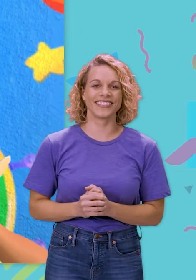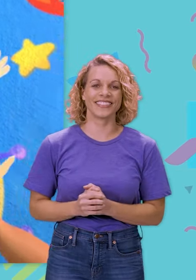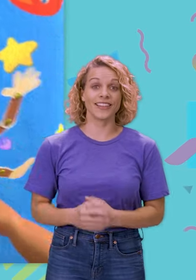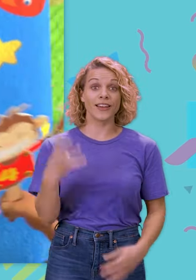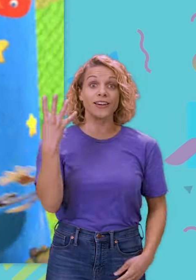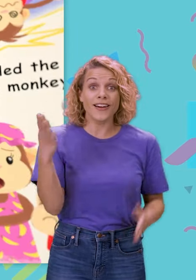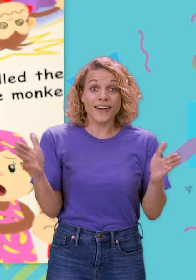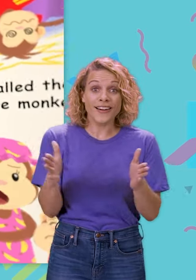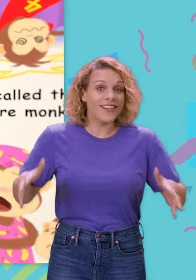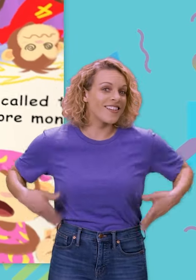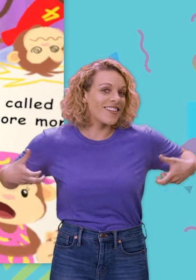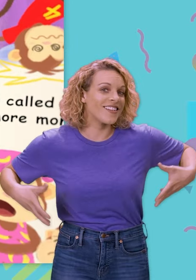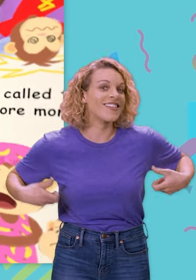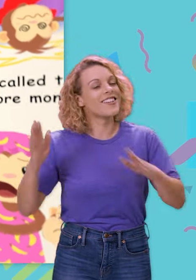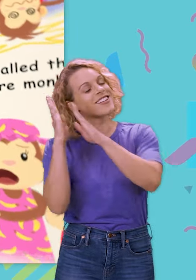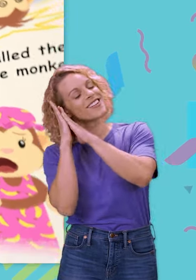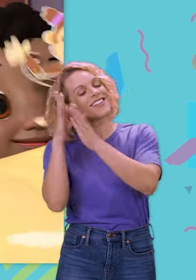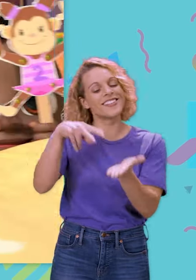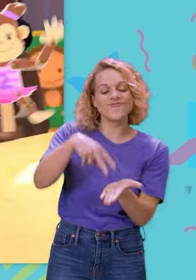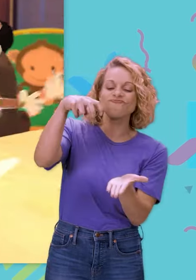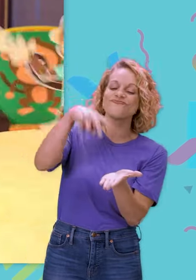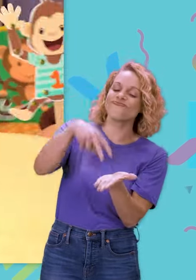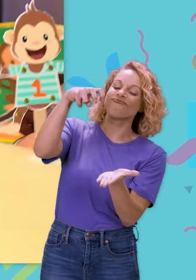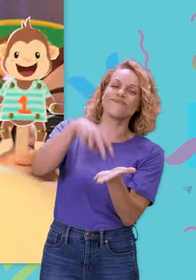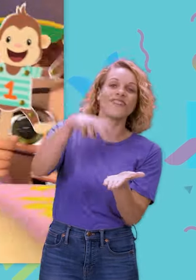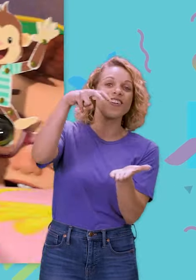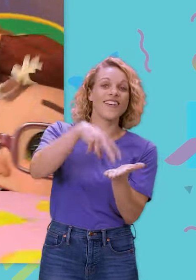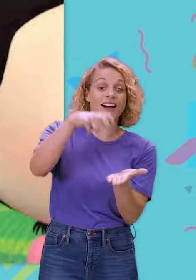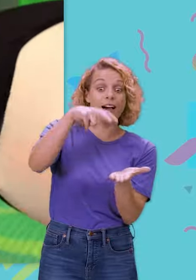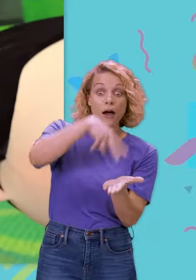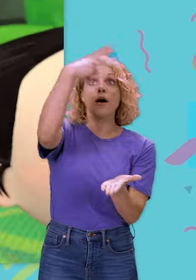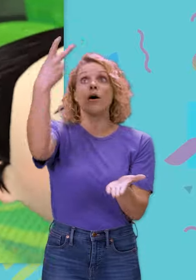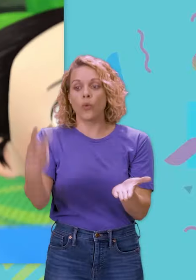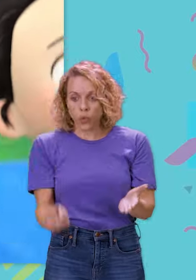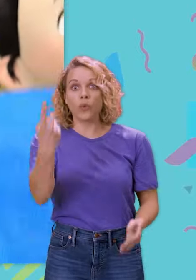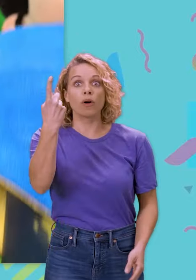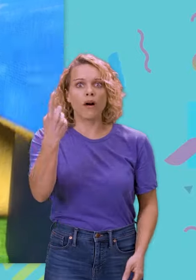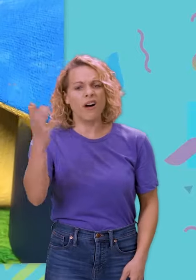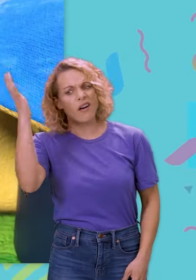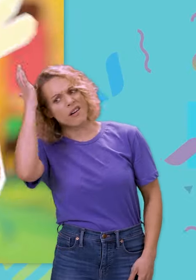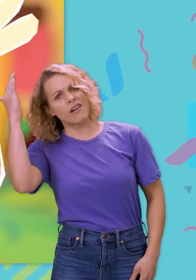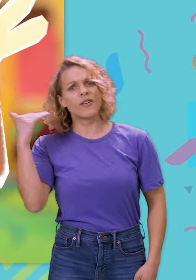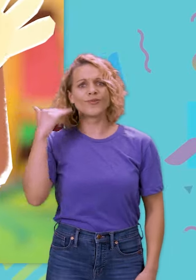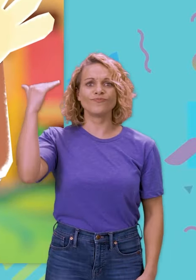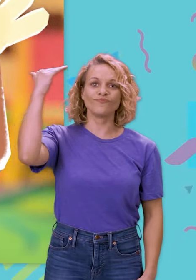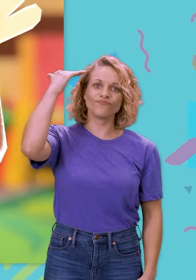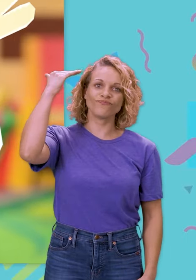Four little monkeys jumping on the bed One fell off and bumped his